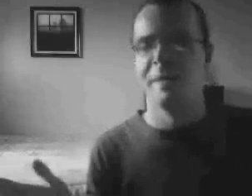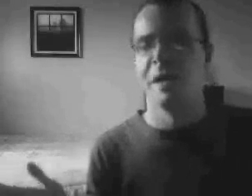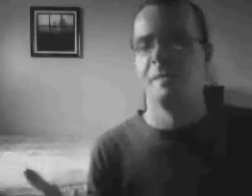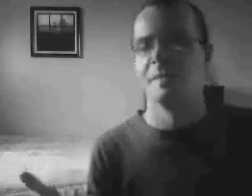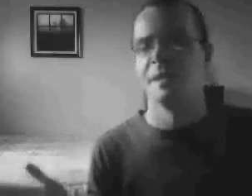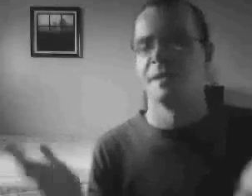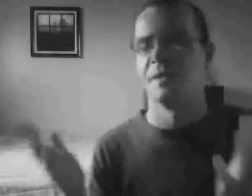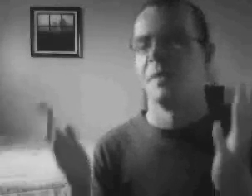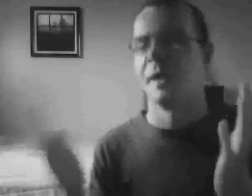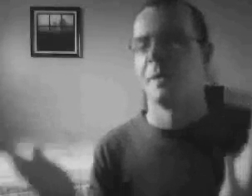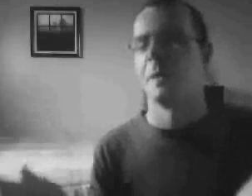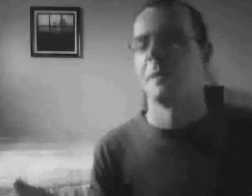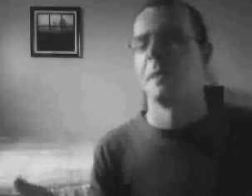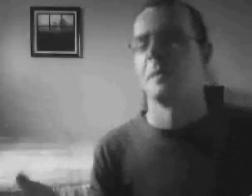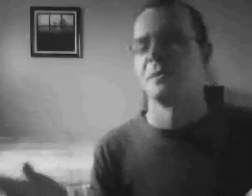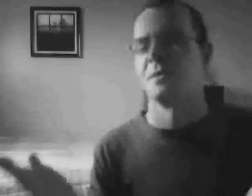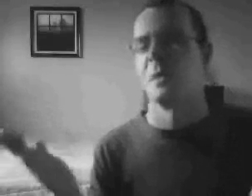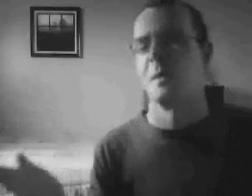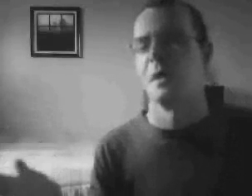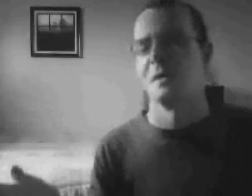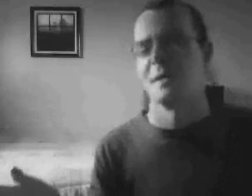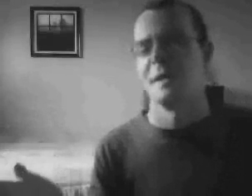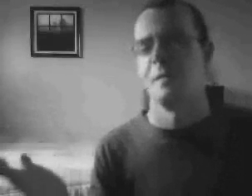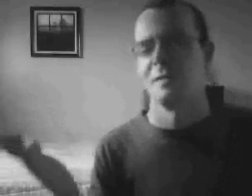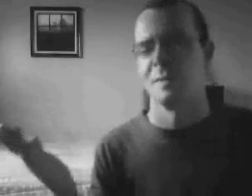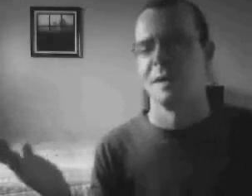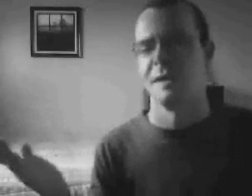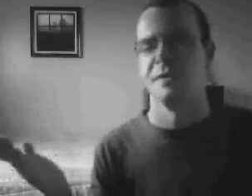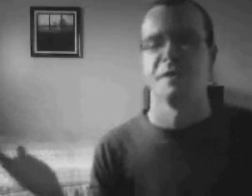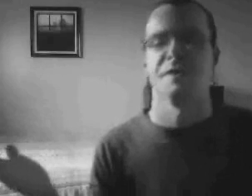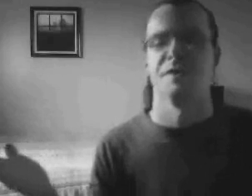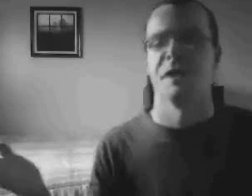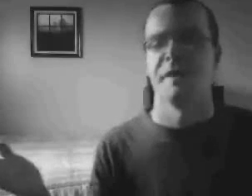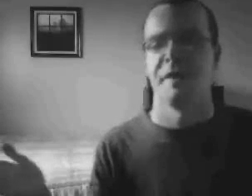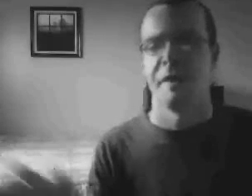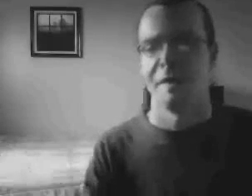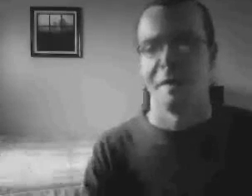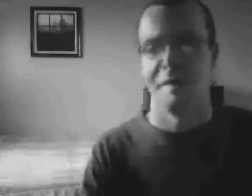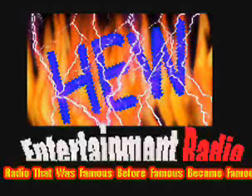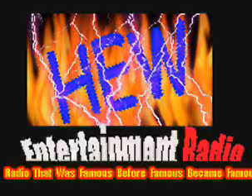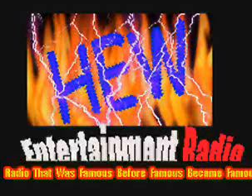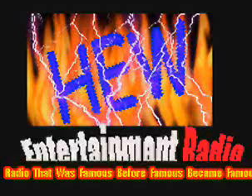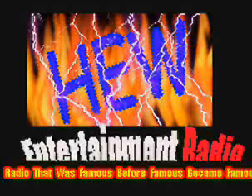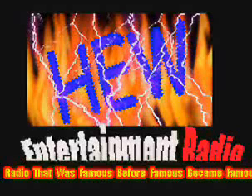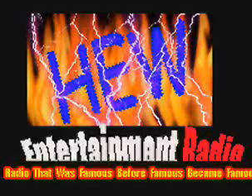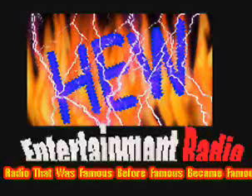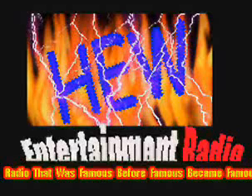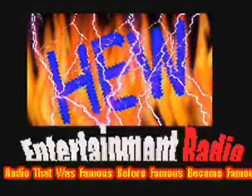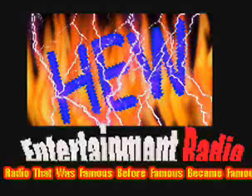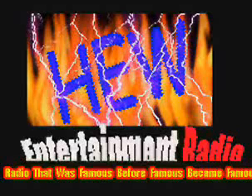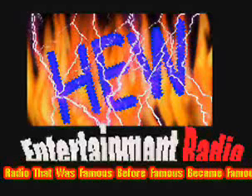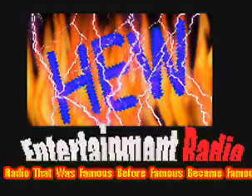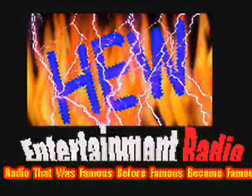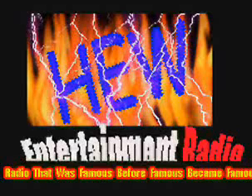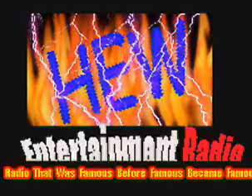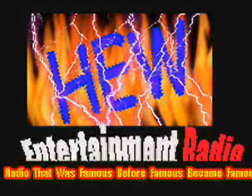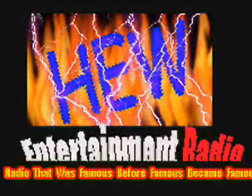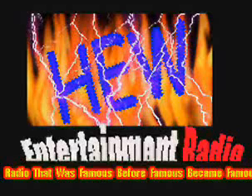time comes, I just hope that everyone remembers who I was. And that was really just Jonathan Clark. I just picture me without you, but